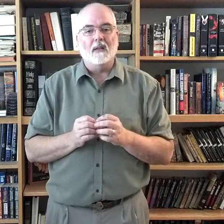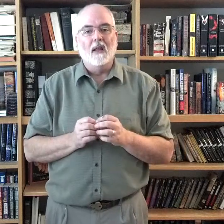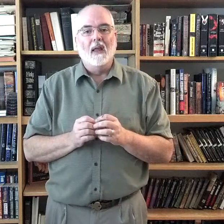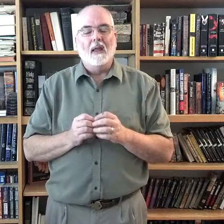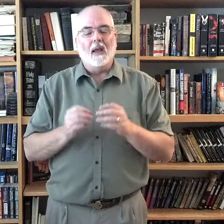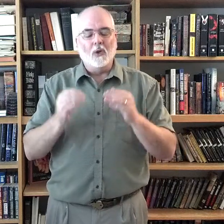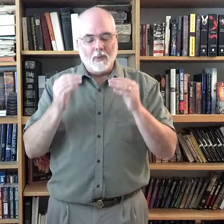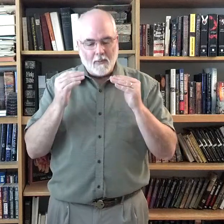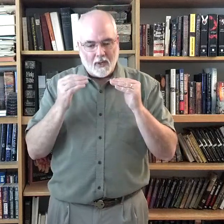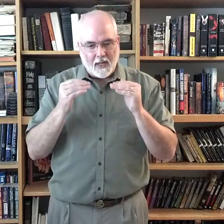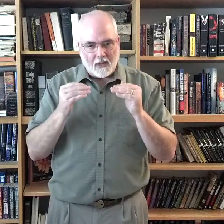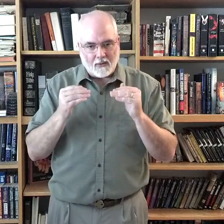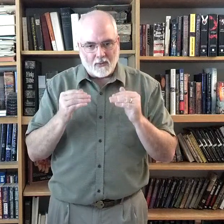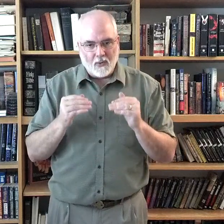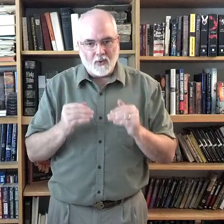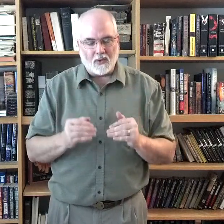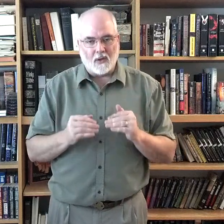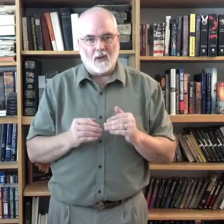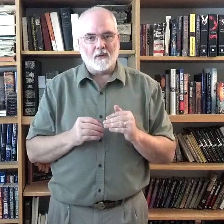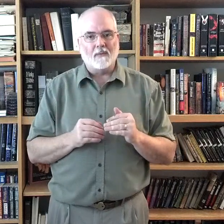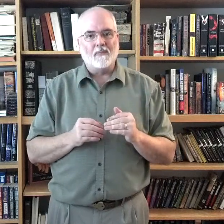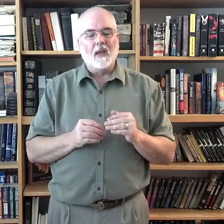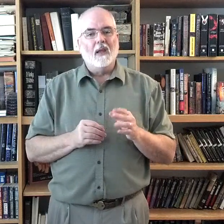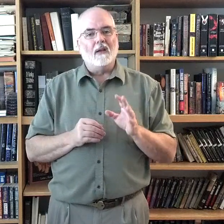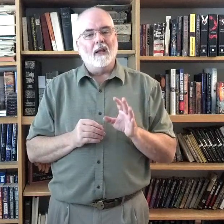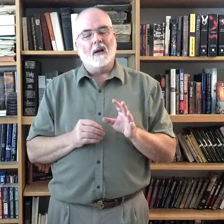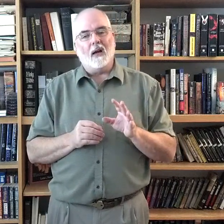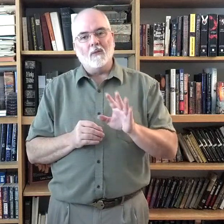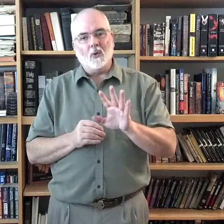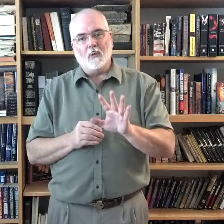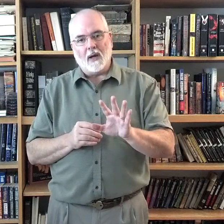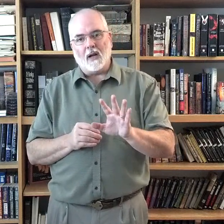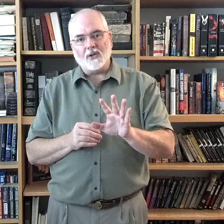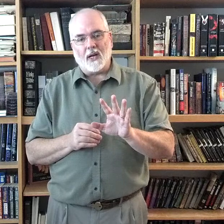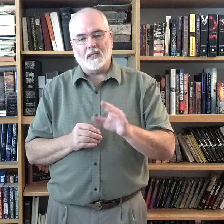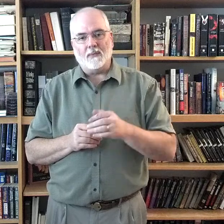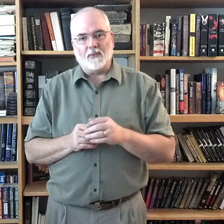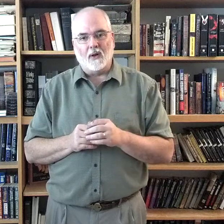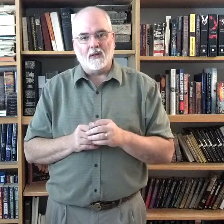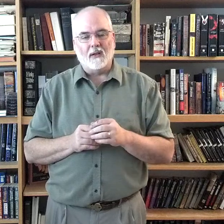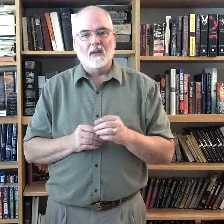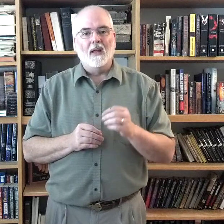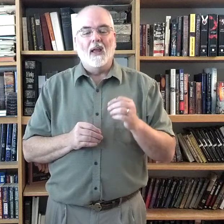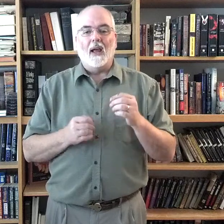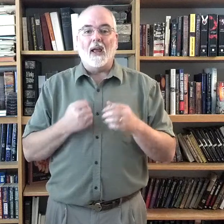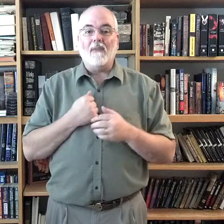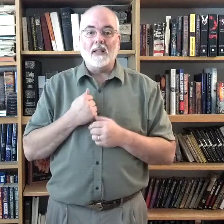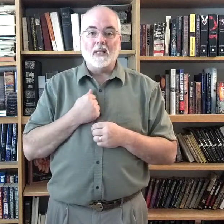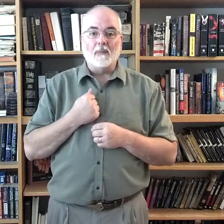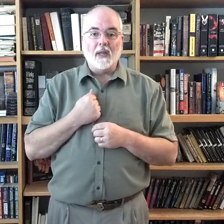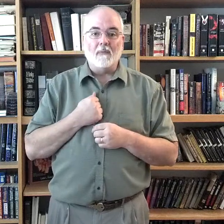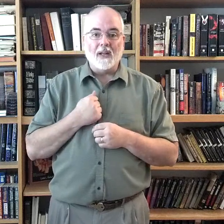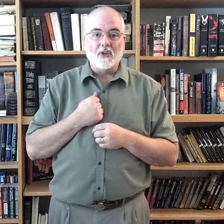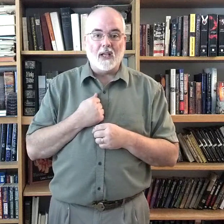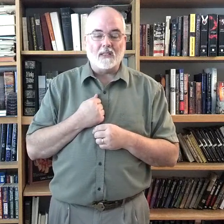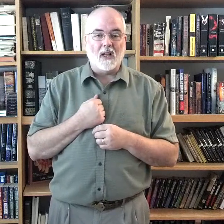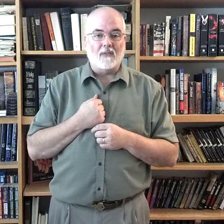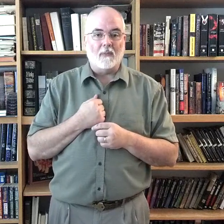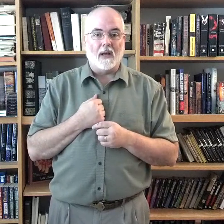and you'll be able to get through the song. Now, I'm going to apologize up front. But, I've had something in my chest now for about